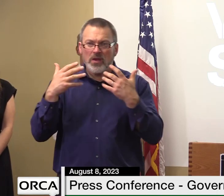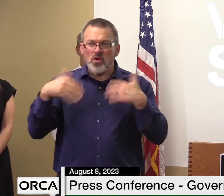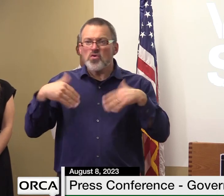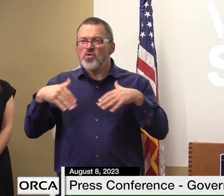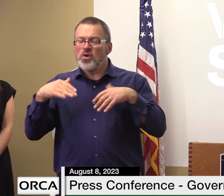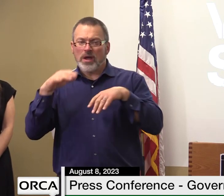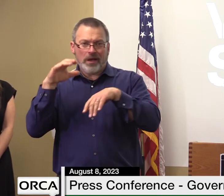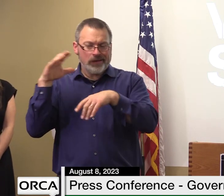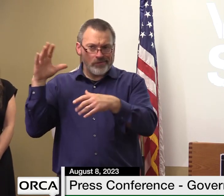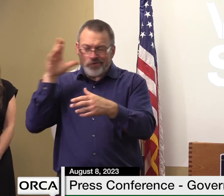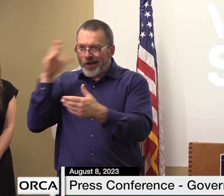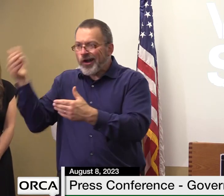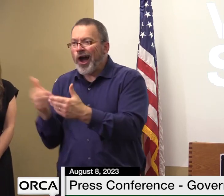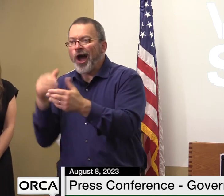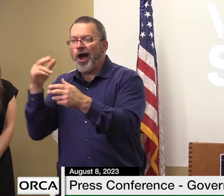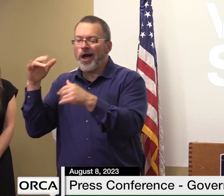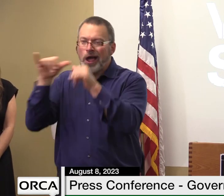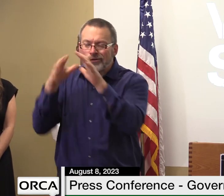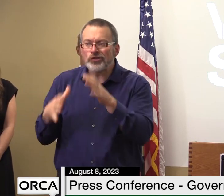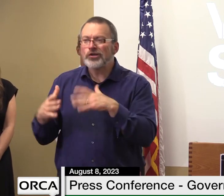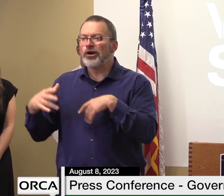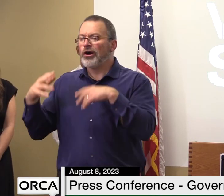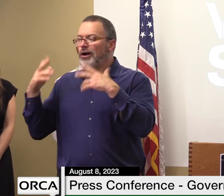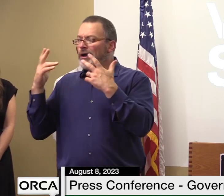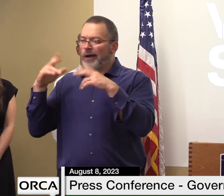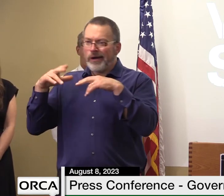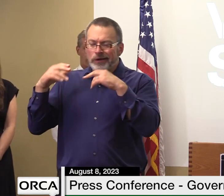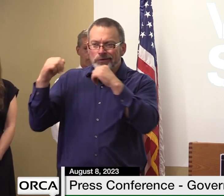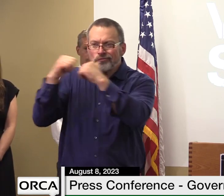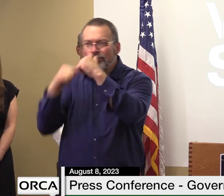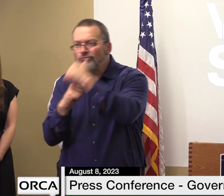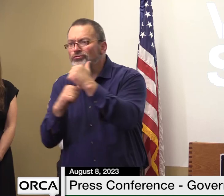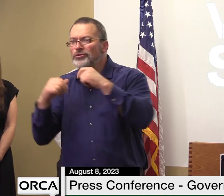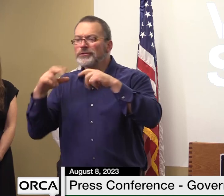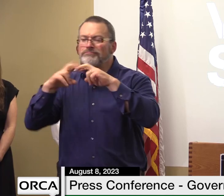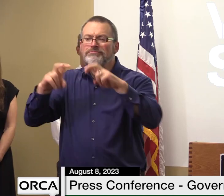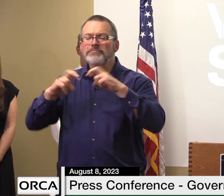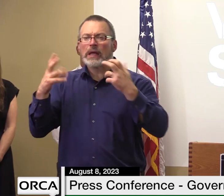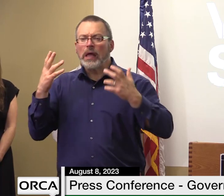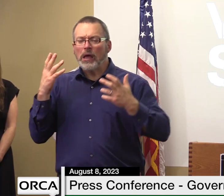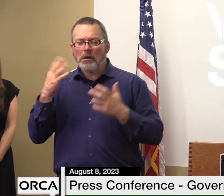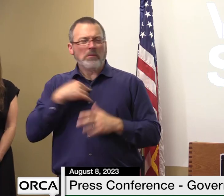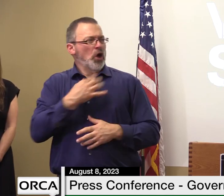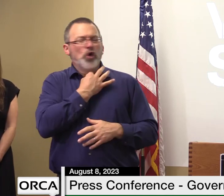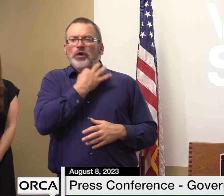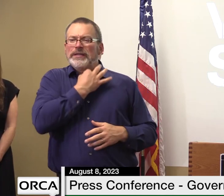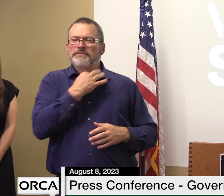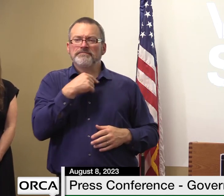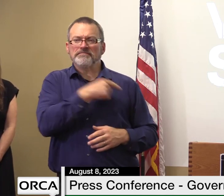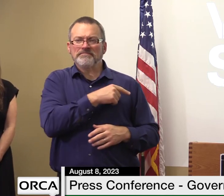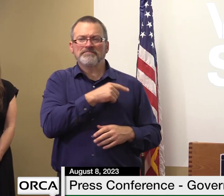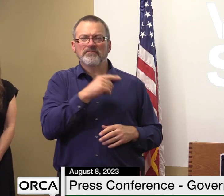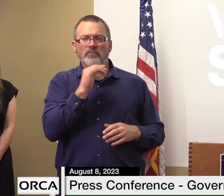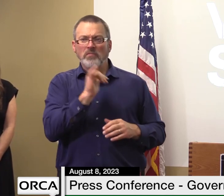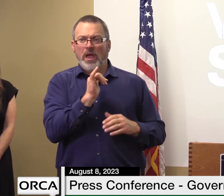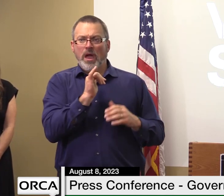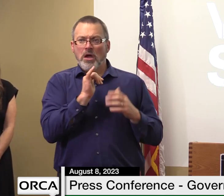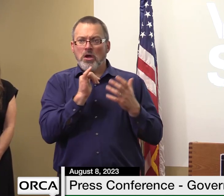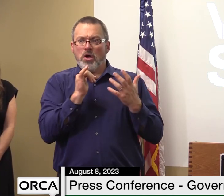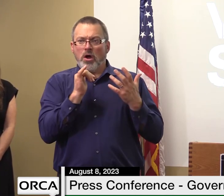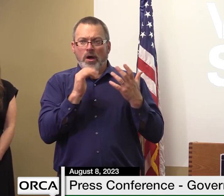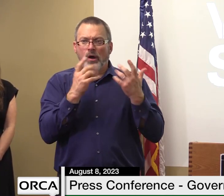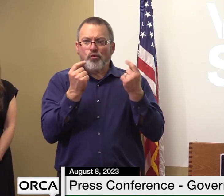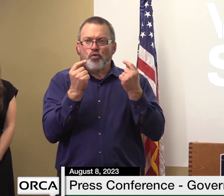from the infrastructure and highway side of things but does your administration plan to work with urban engineers or civil